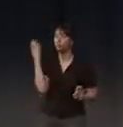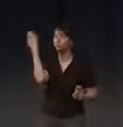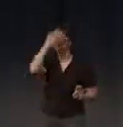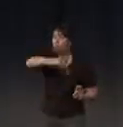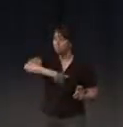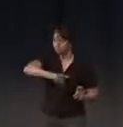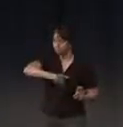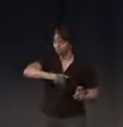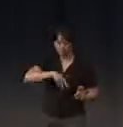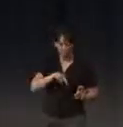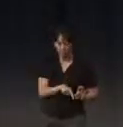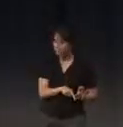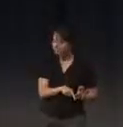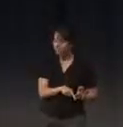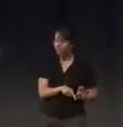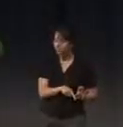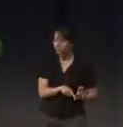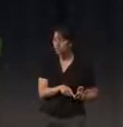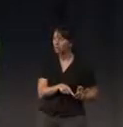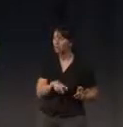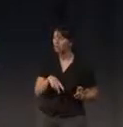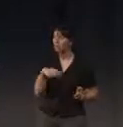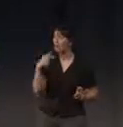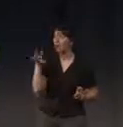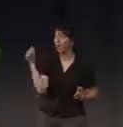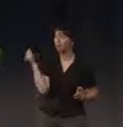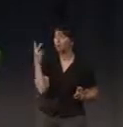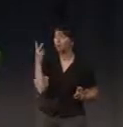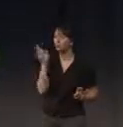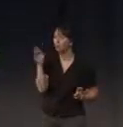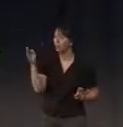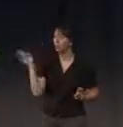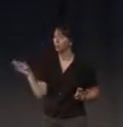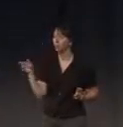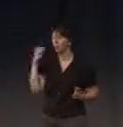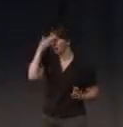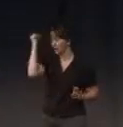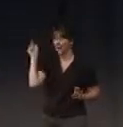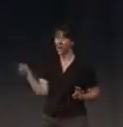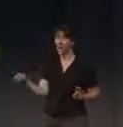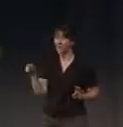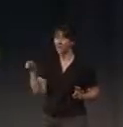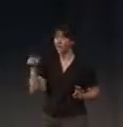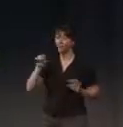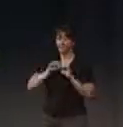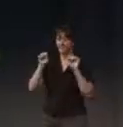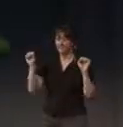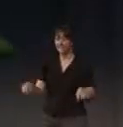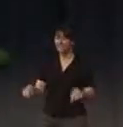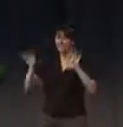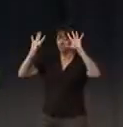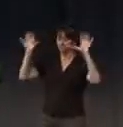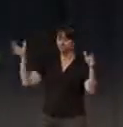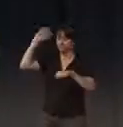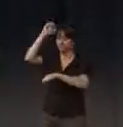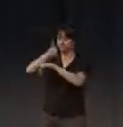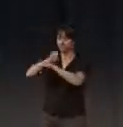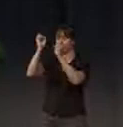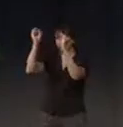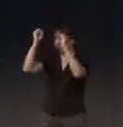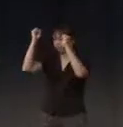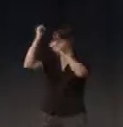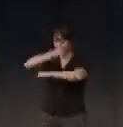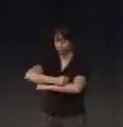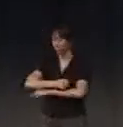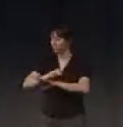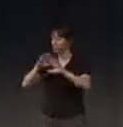that somebody's entered, and the two doors are forgotten, all the system collapsed very quickly. It's like, rah! Because everybody falls, because